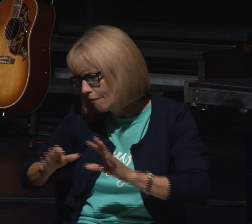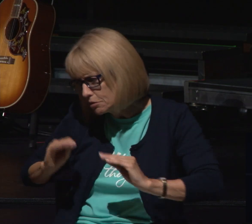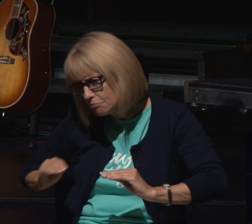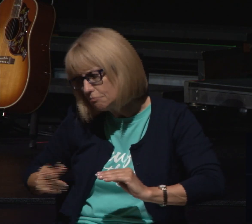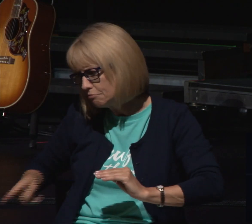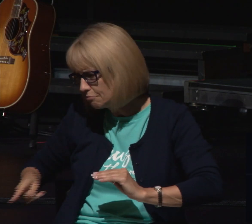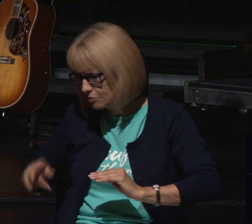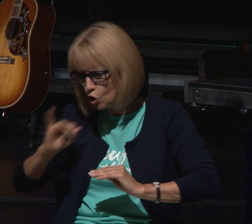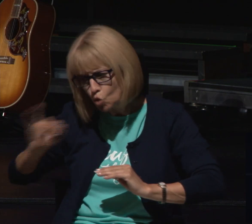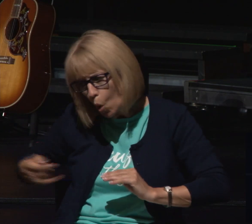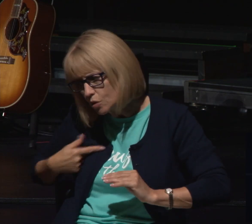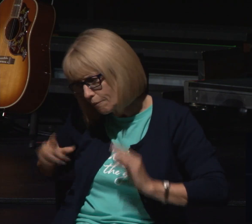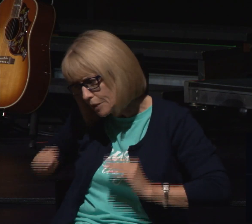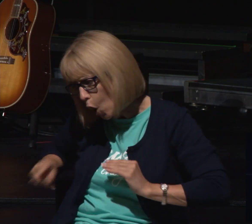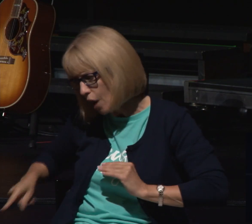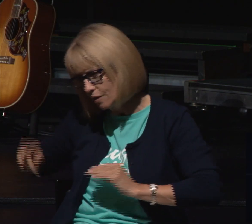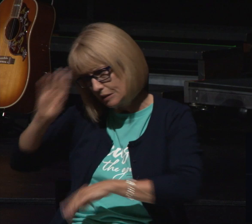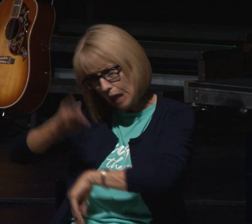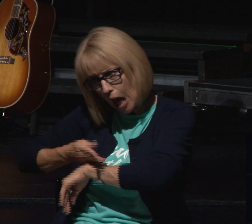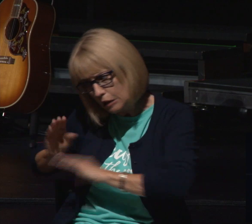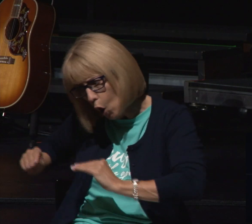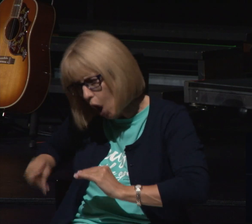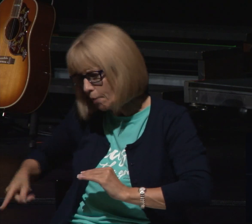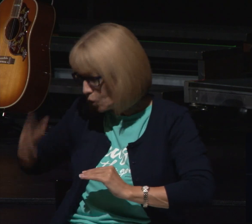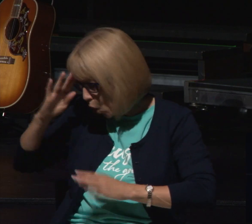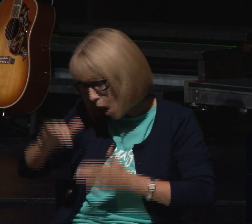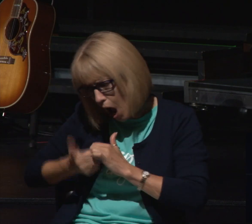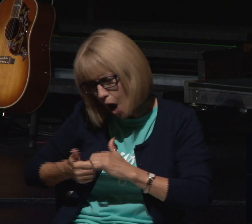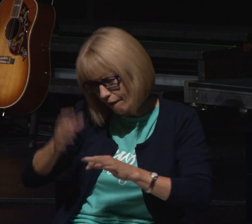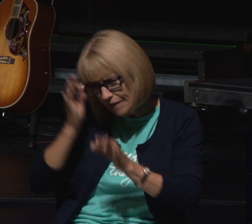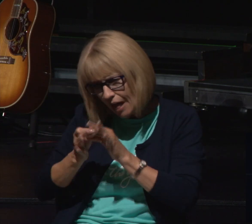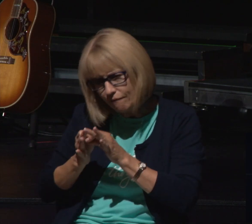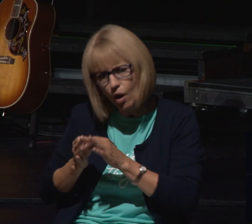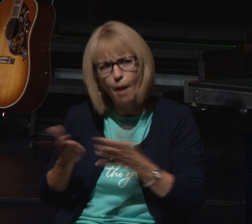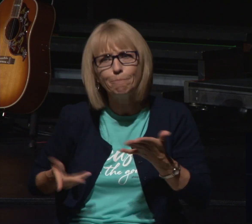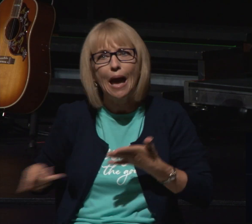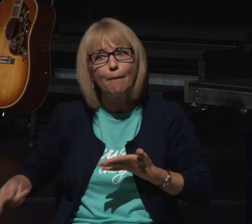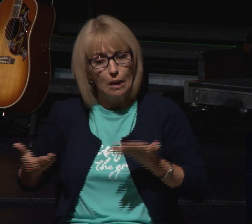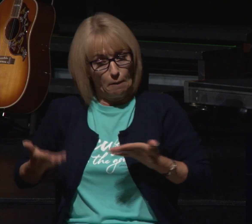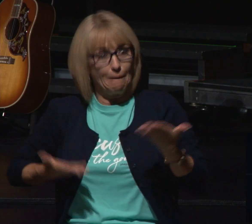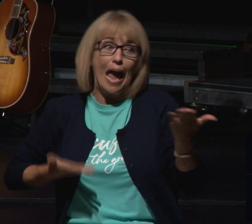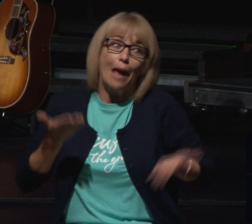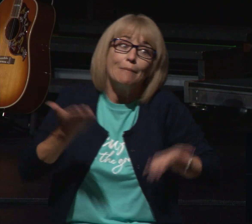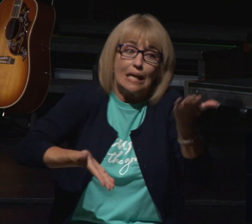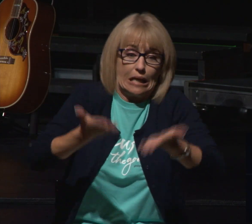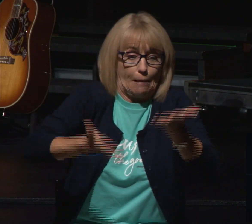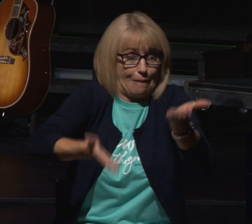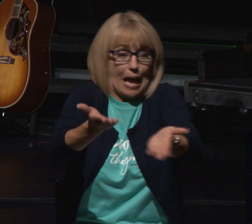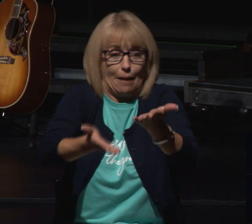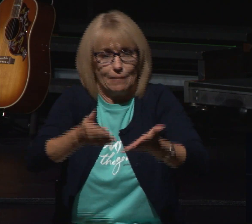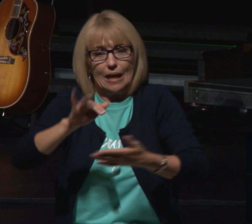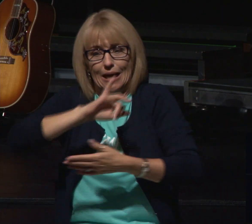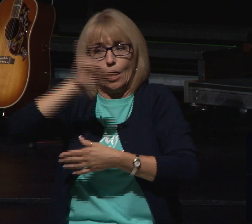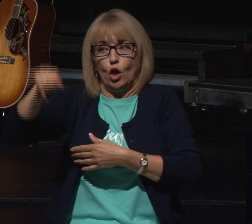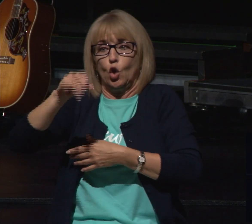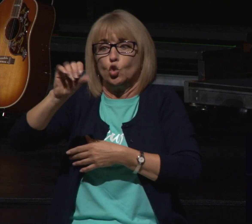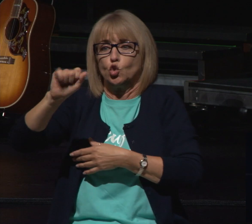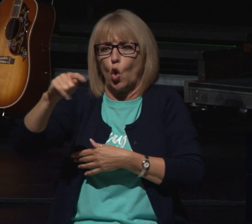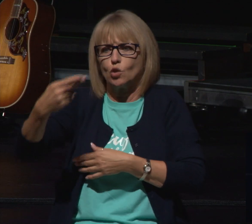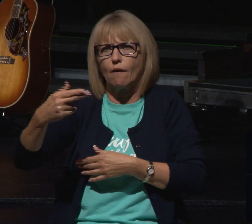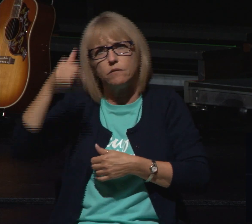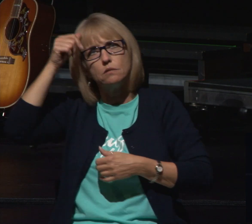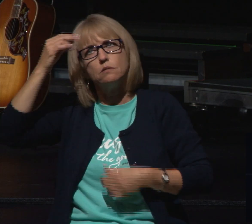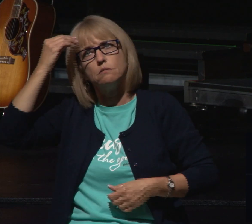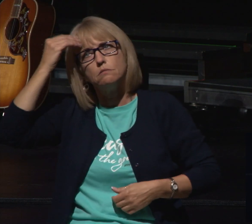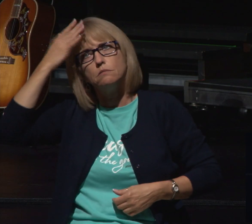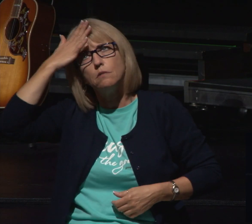distress i wonder if joseph when he was in that pit or when he's being carried off as a slave or in the years that were going to follow the hardship in egypt if he didn't